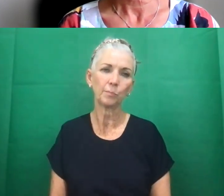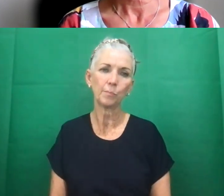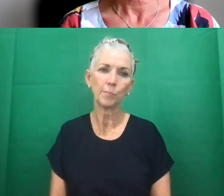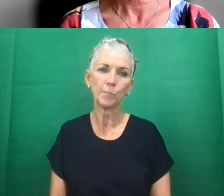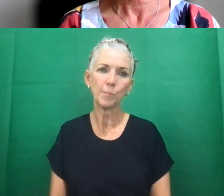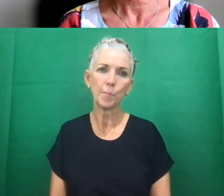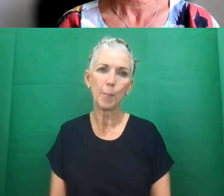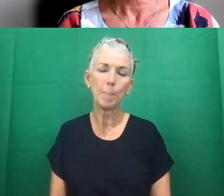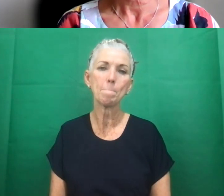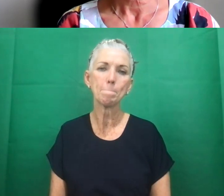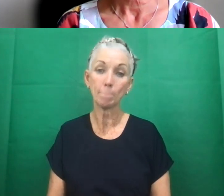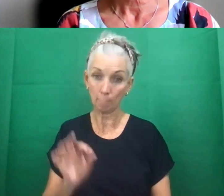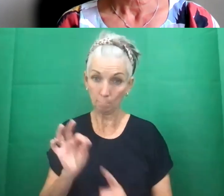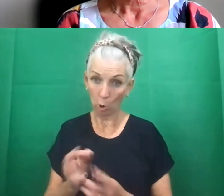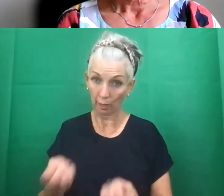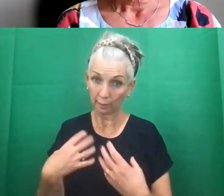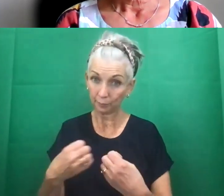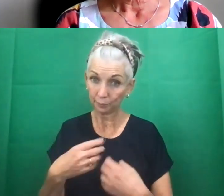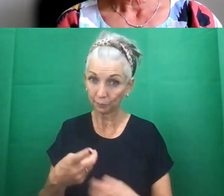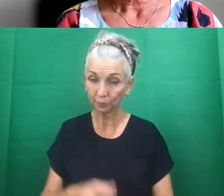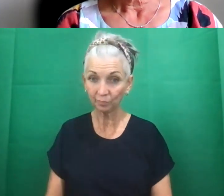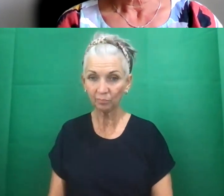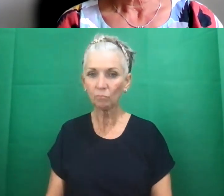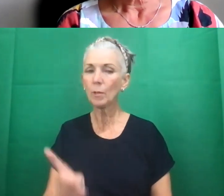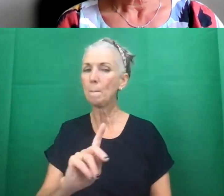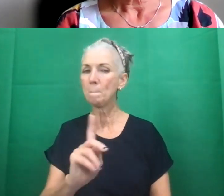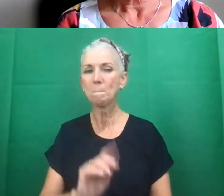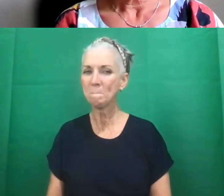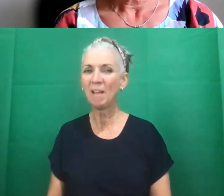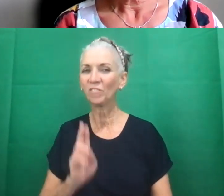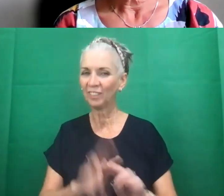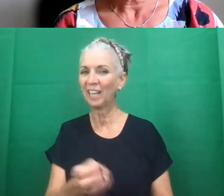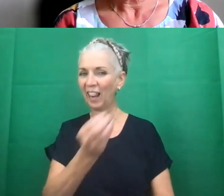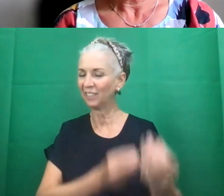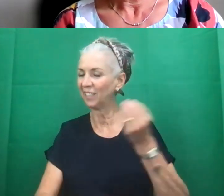And Pauline, did you want to respond as well or? No, I think Fazila said it and very eloquently.